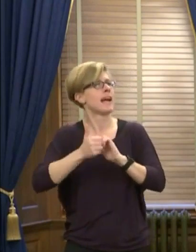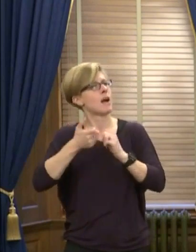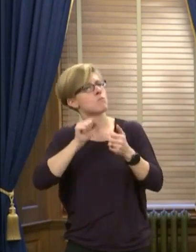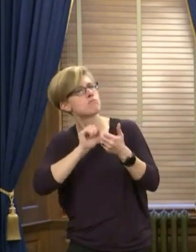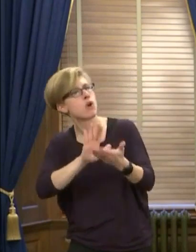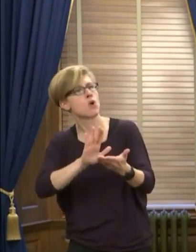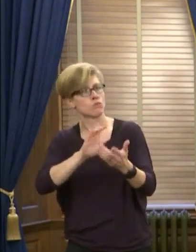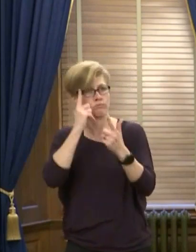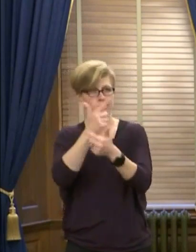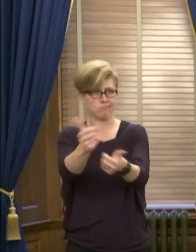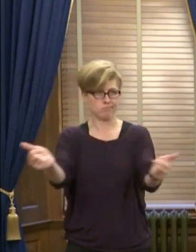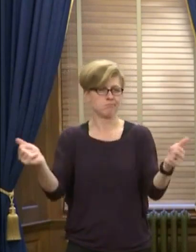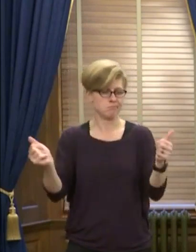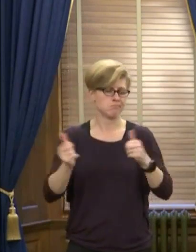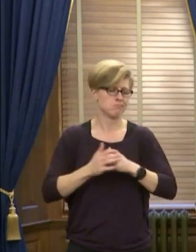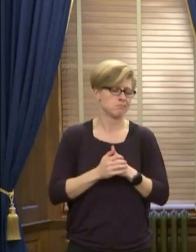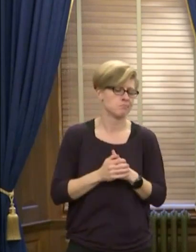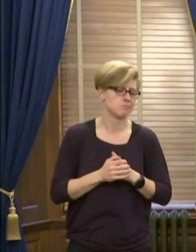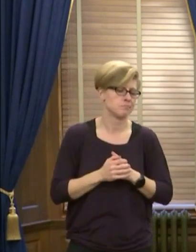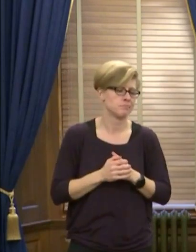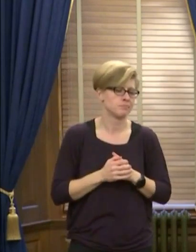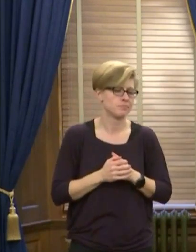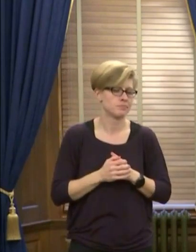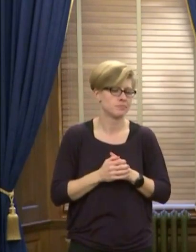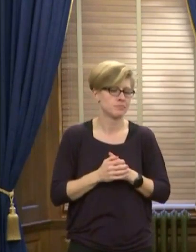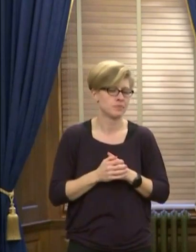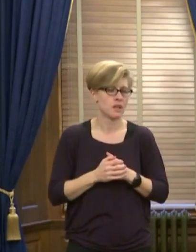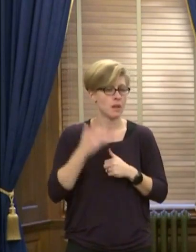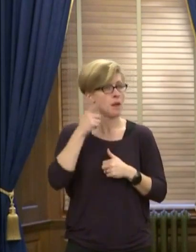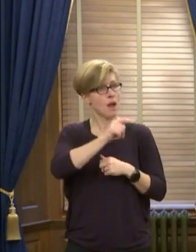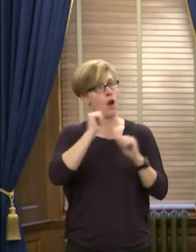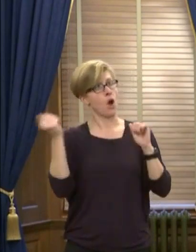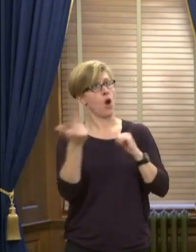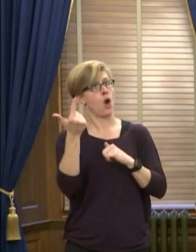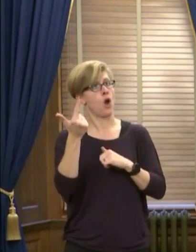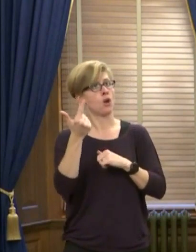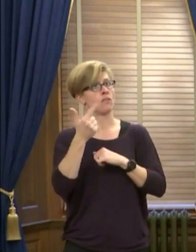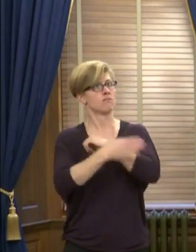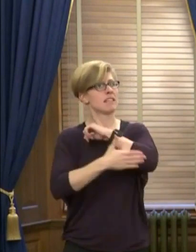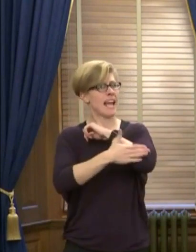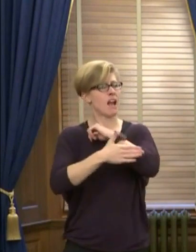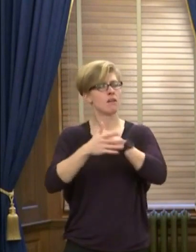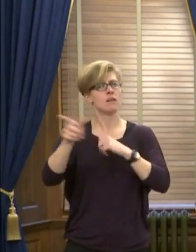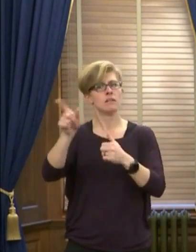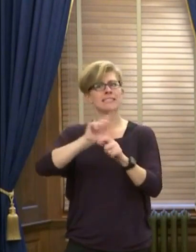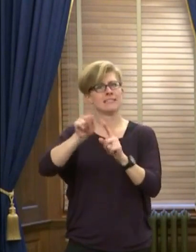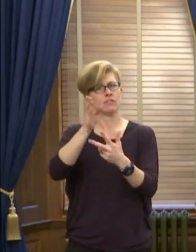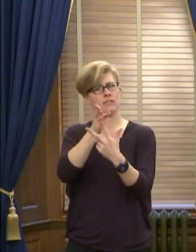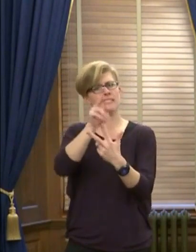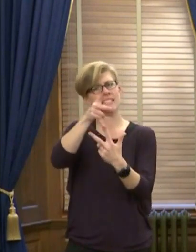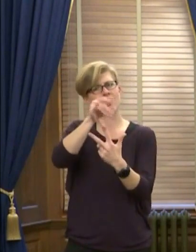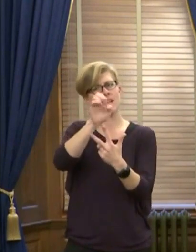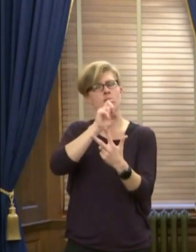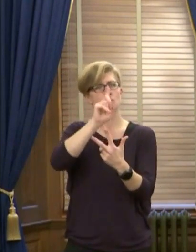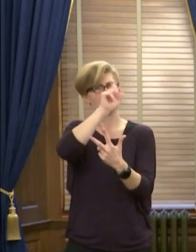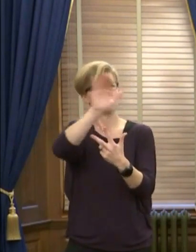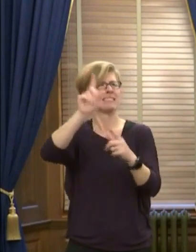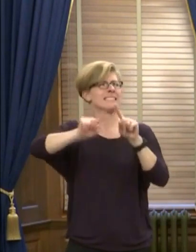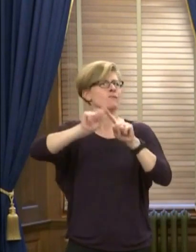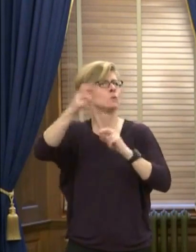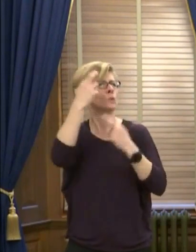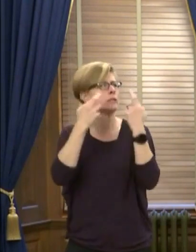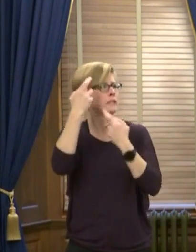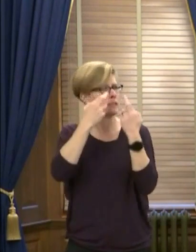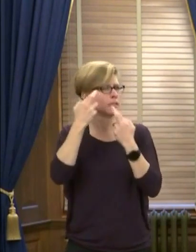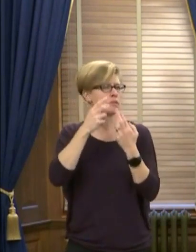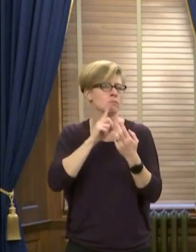county in that manner, because they're all in phase two for different risk reasons. And it's a matter of judgment as to which are the